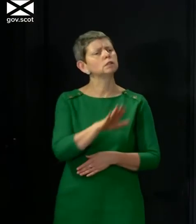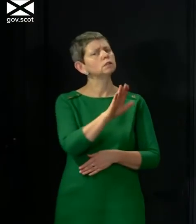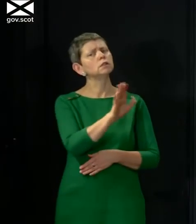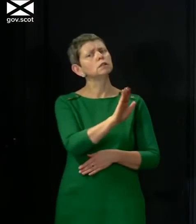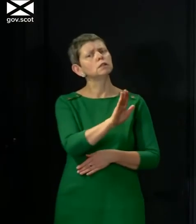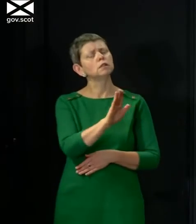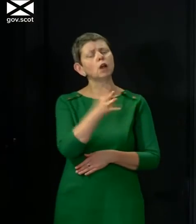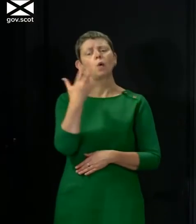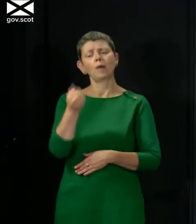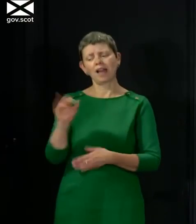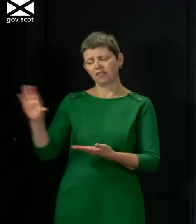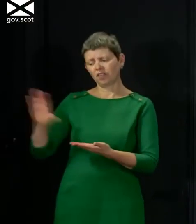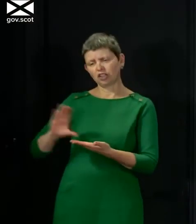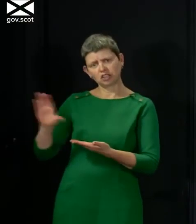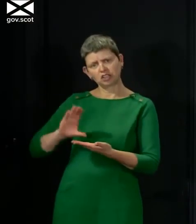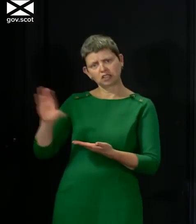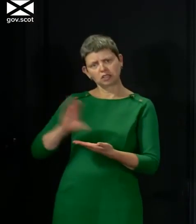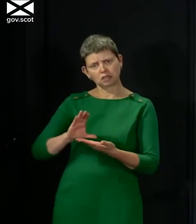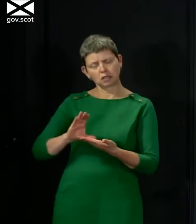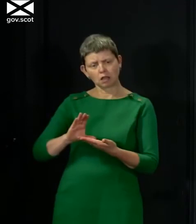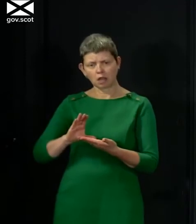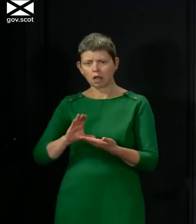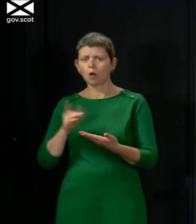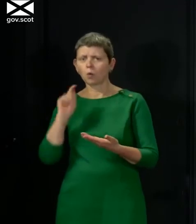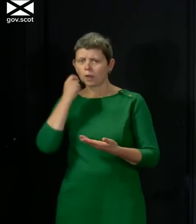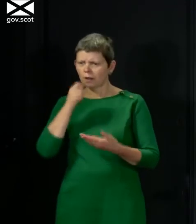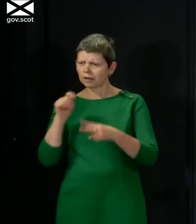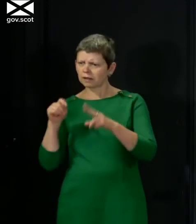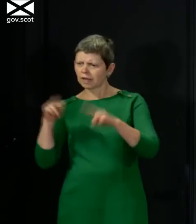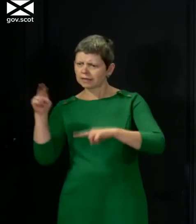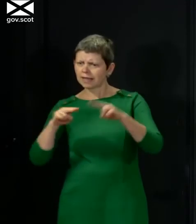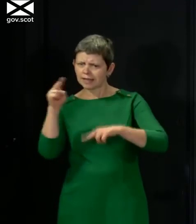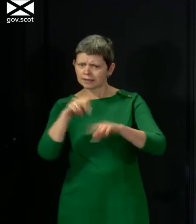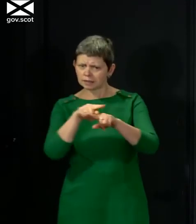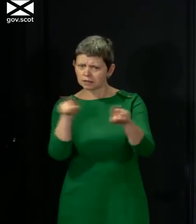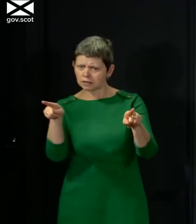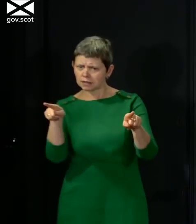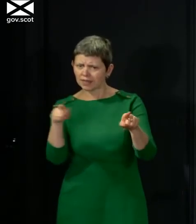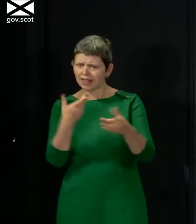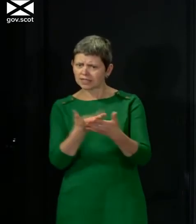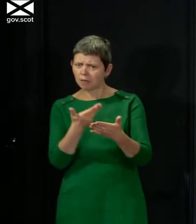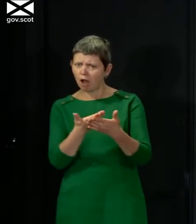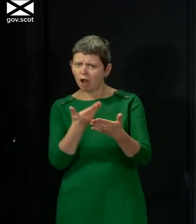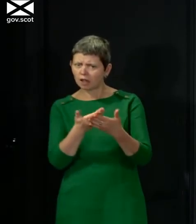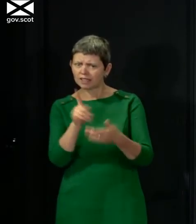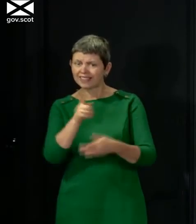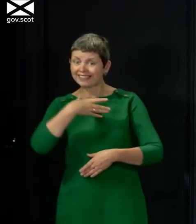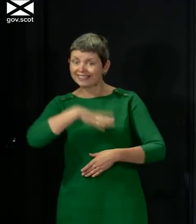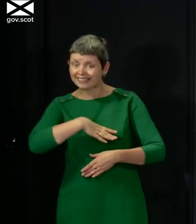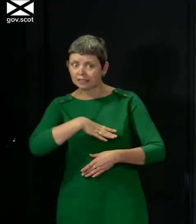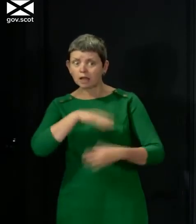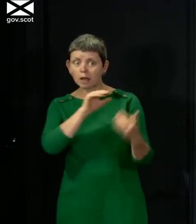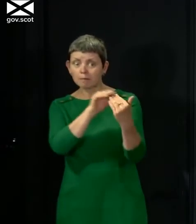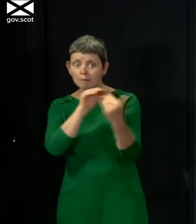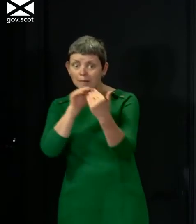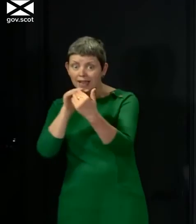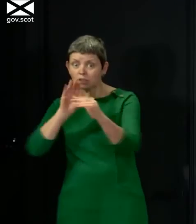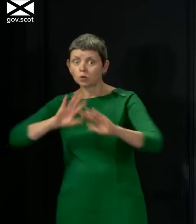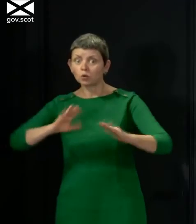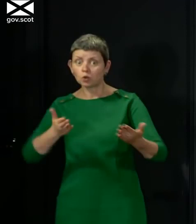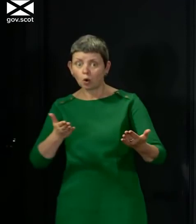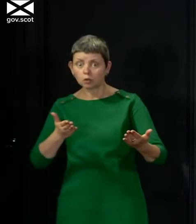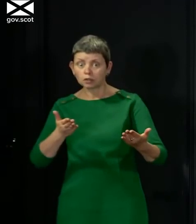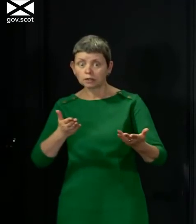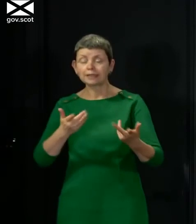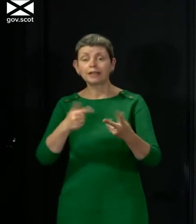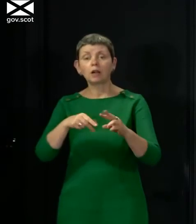to assess whether we've met the demand, in which case we can recycle any remaining monies into other forms of support or whether there